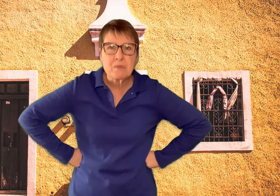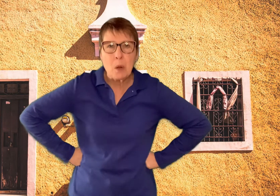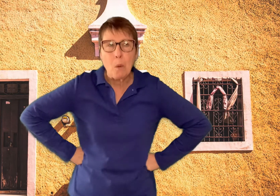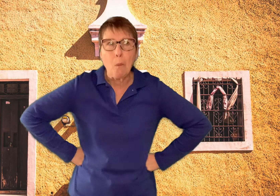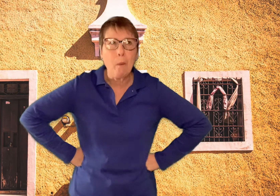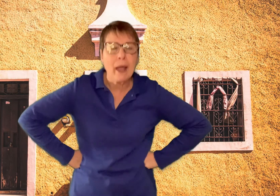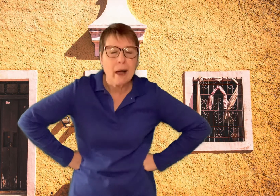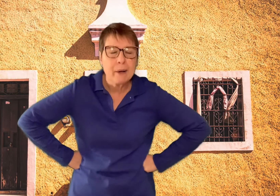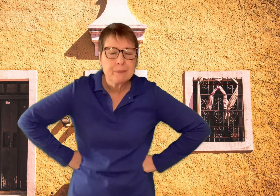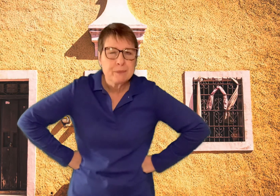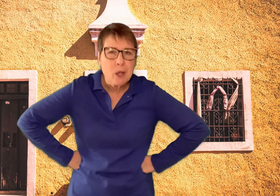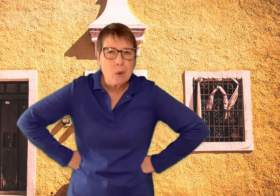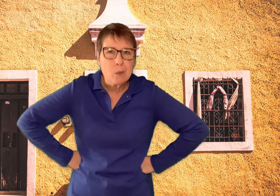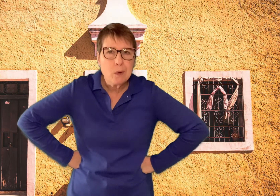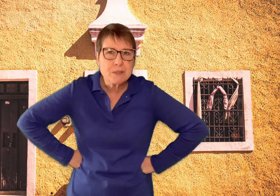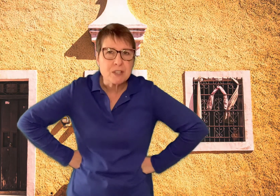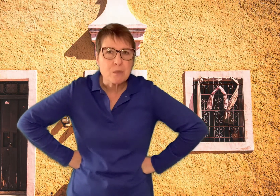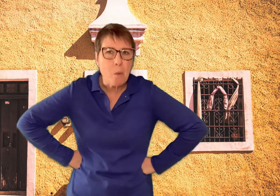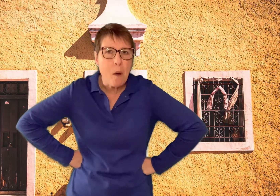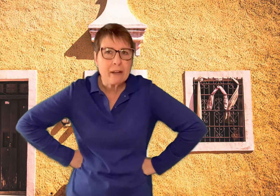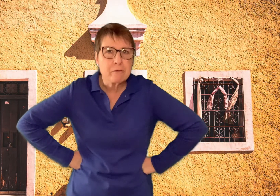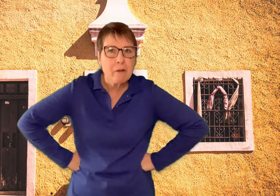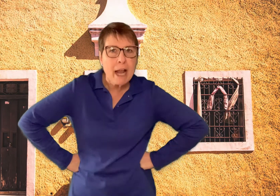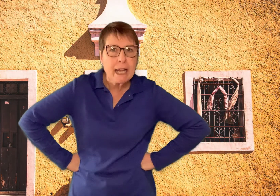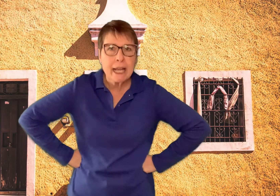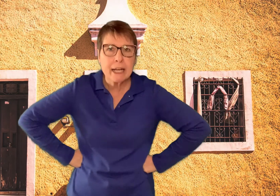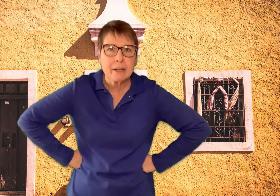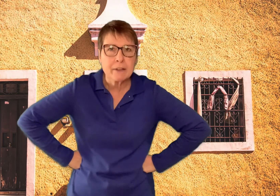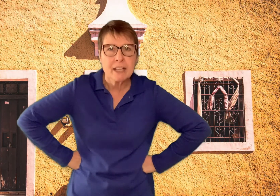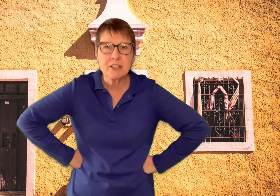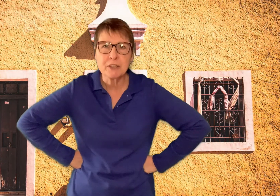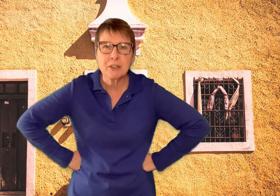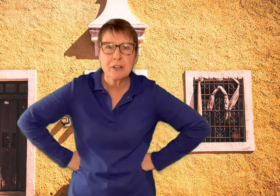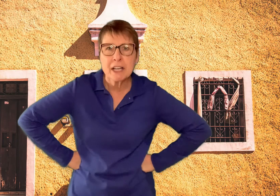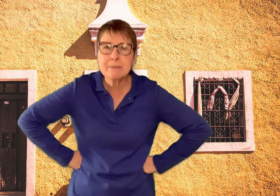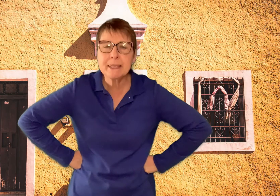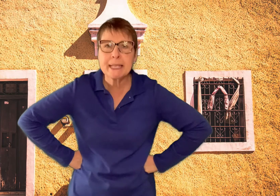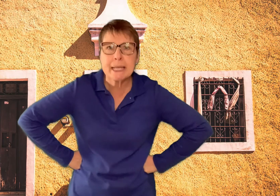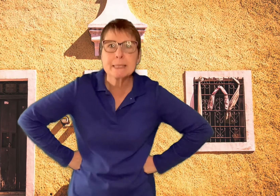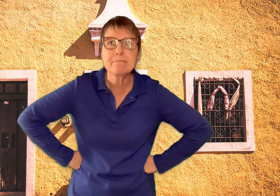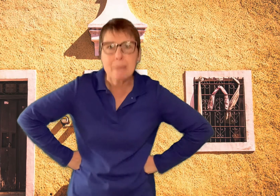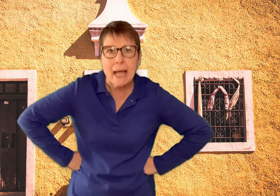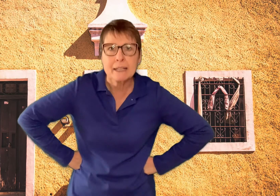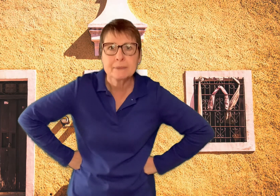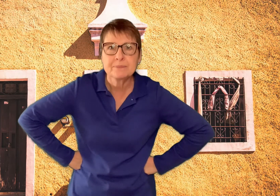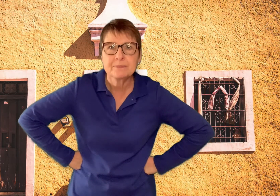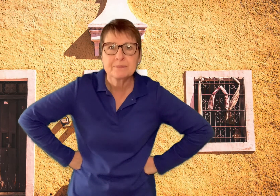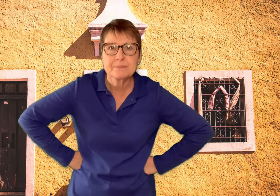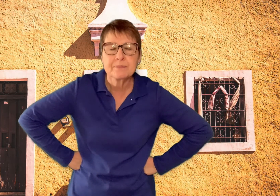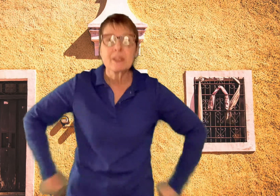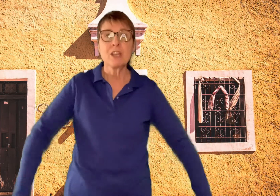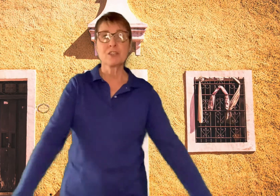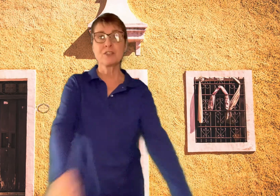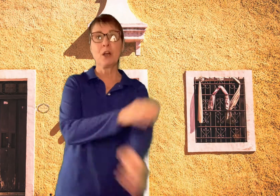Well, we'll just wait right here until your husband gets back. So,